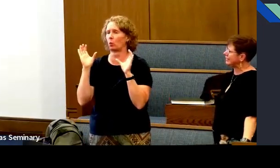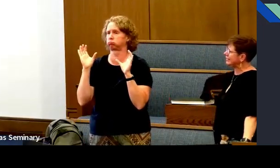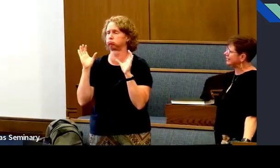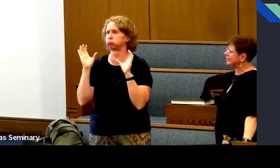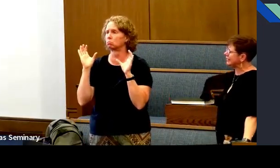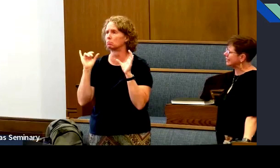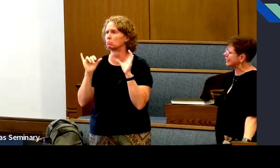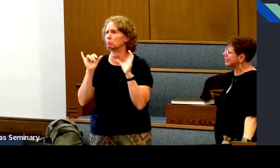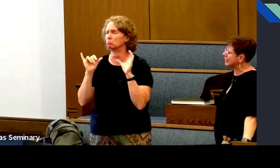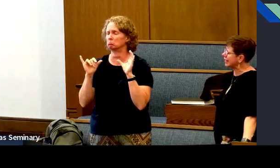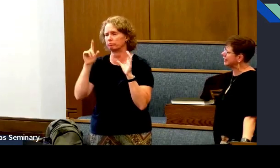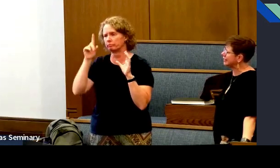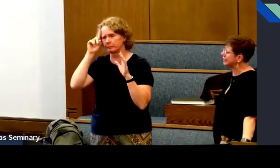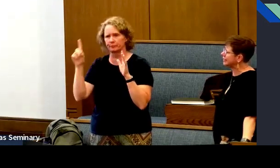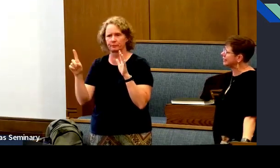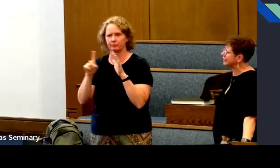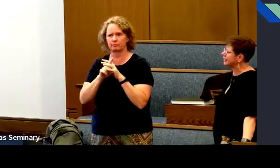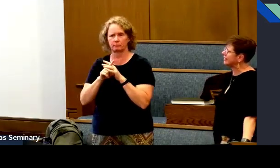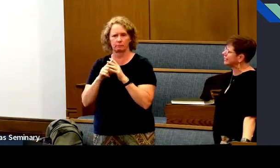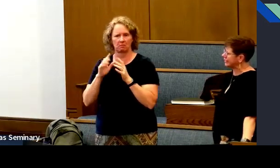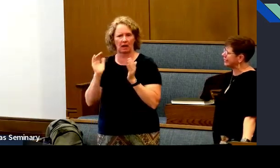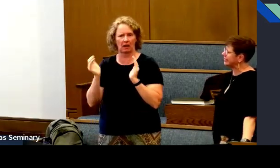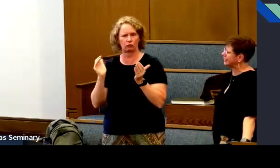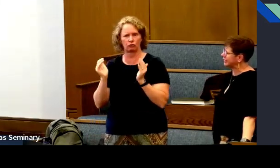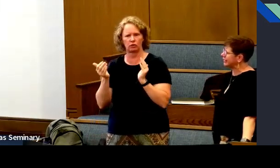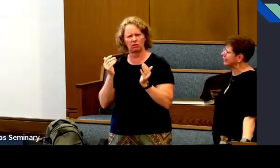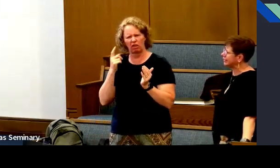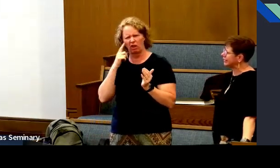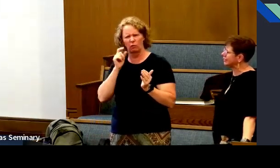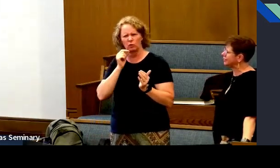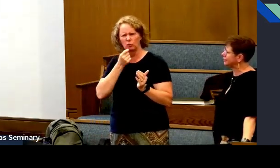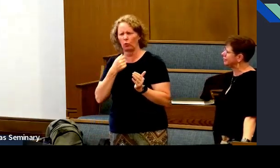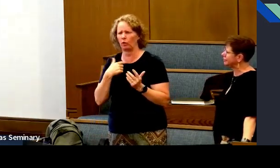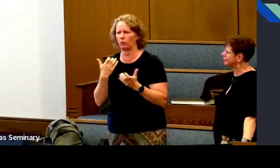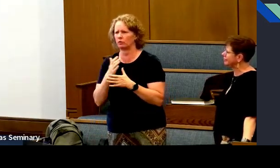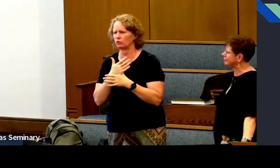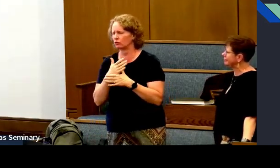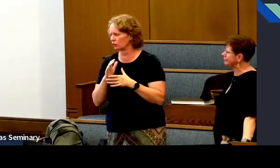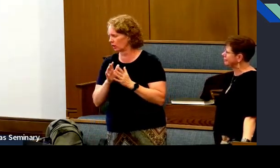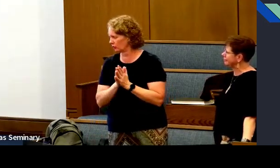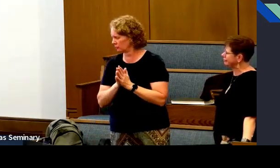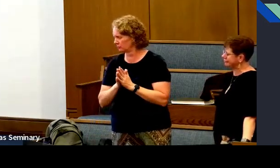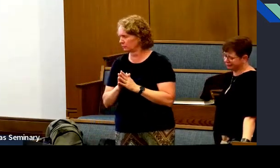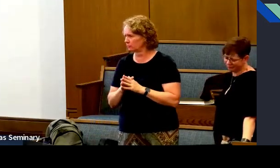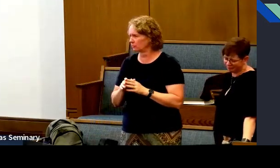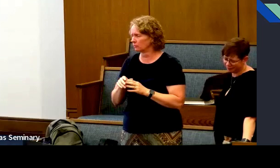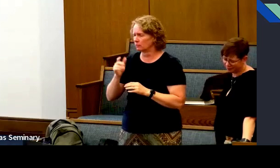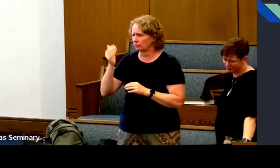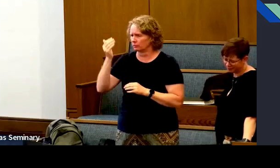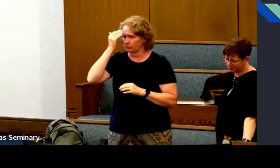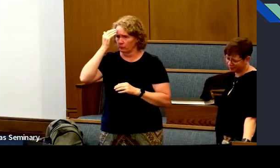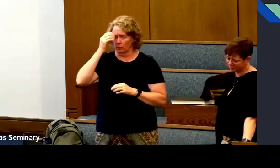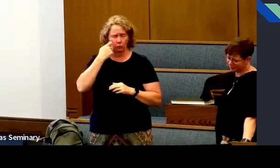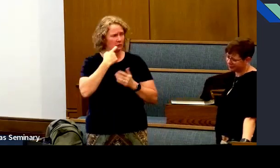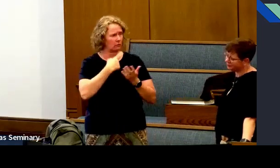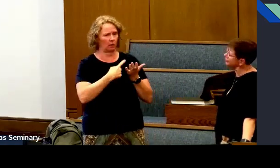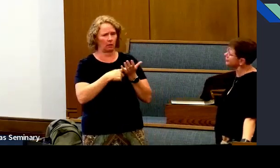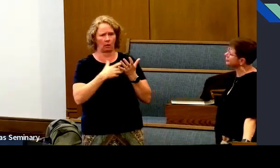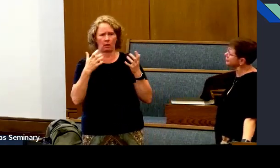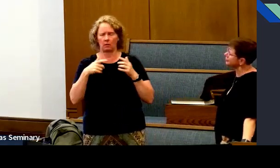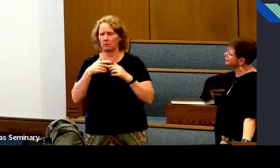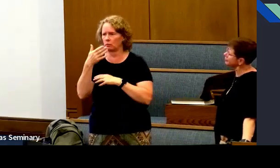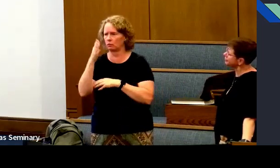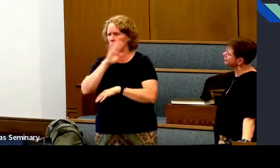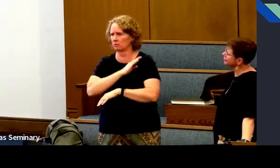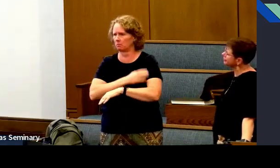I'll confess this morning at 5 a.m. I woke up wide awake and I thought of a comparison that I thought was cool.